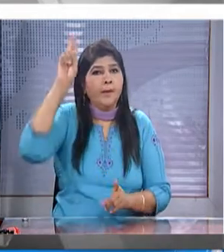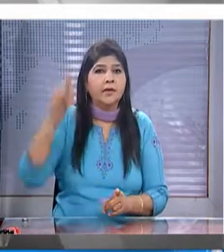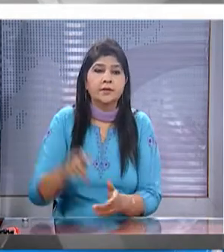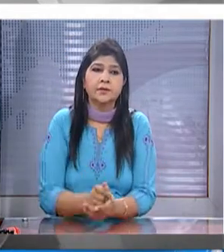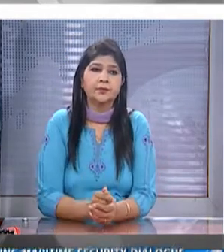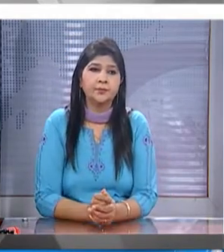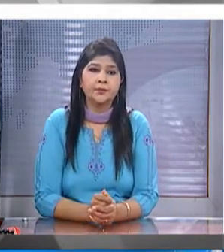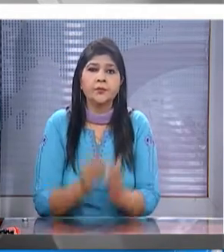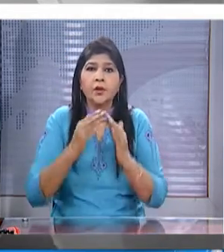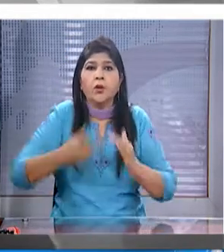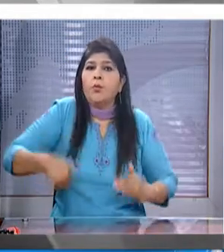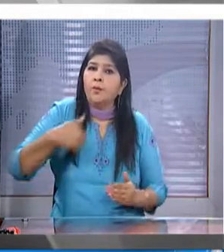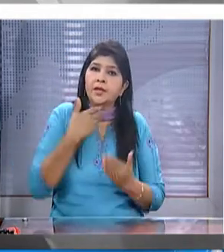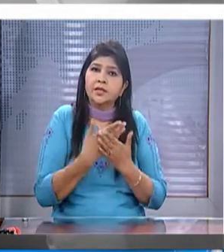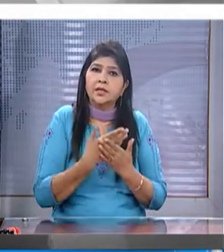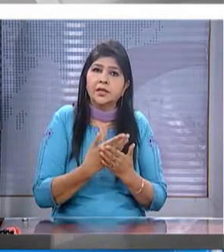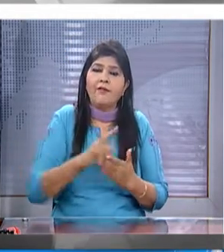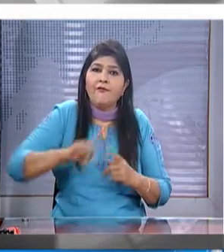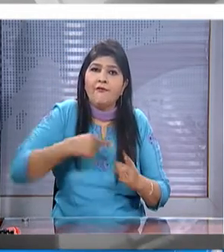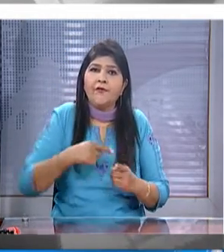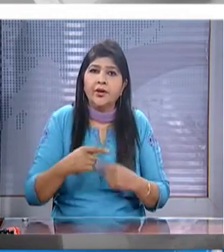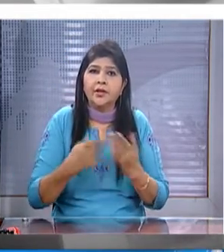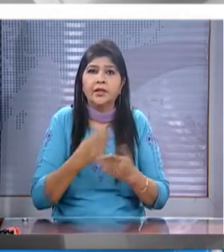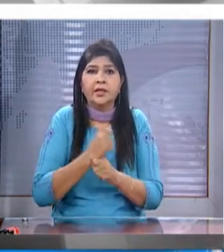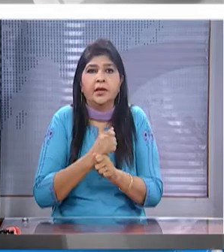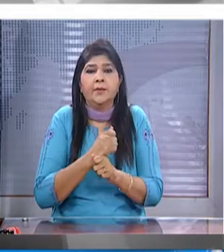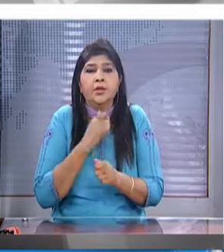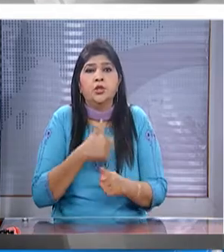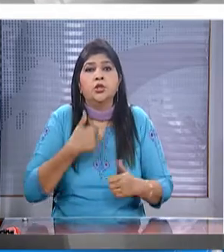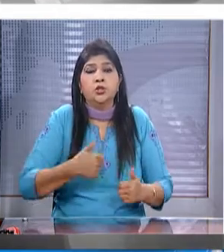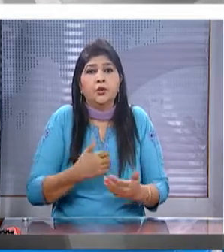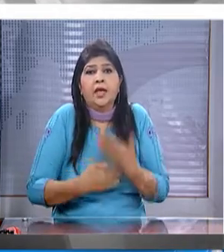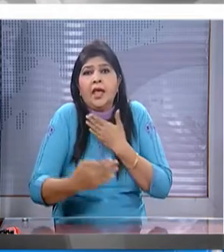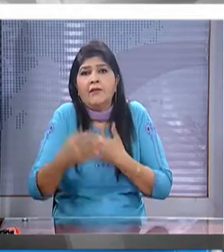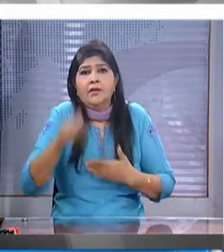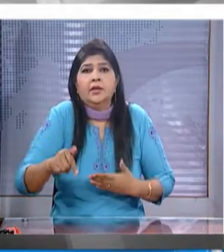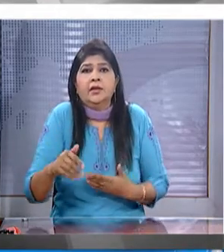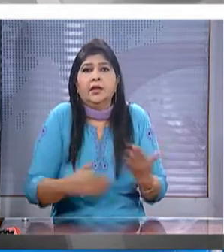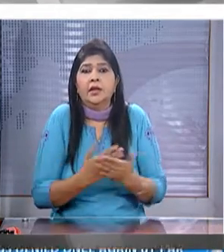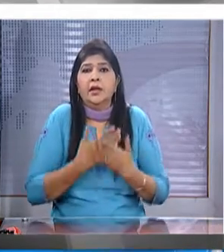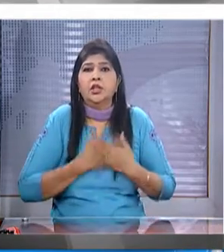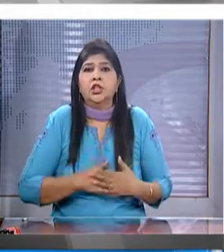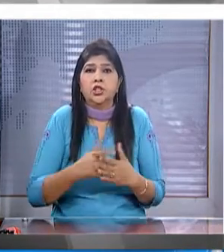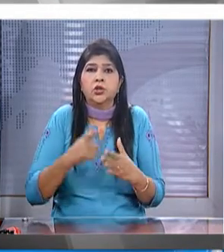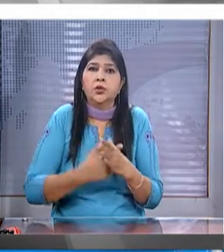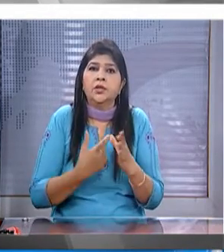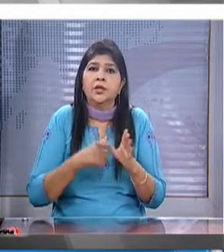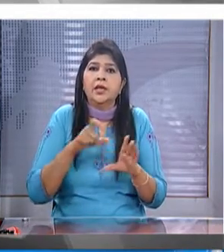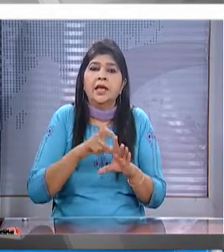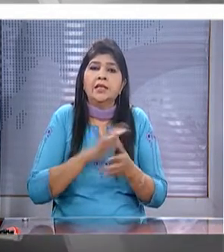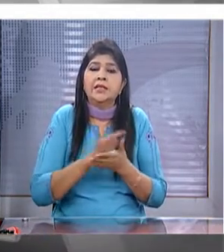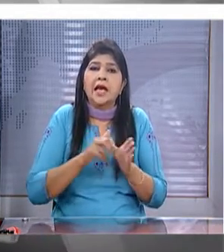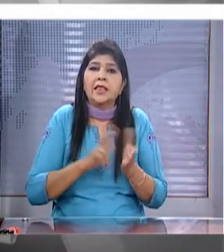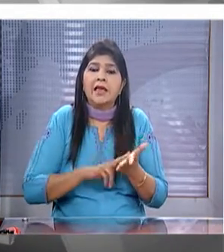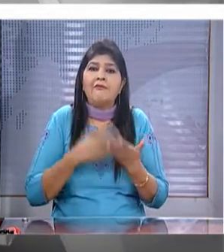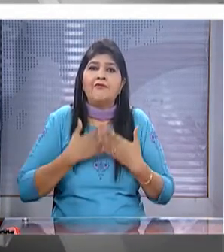home minister rajnaud singh once again reiterated that the government is doing everything it can to ensure jadav